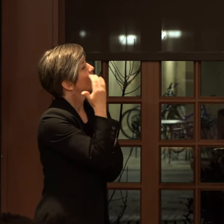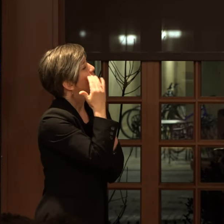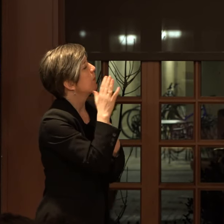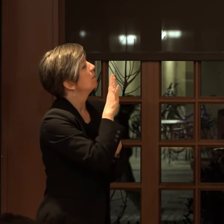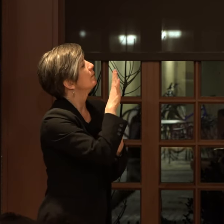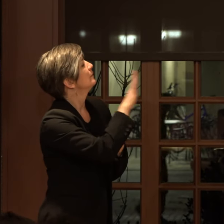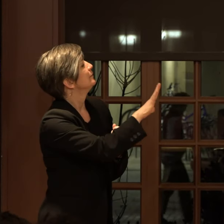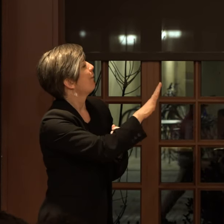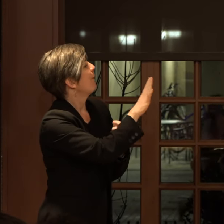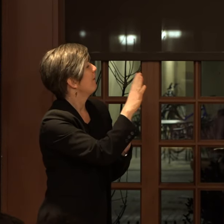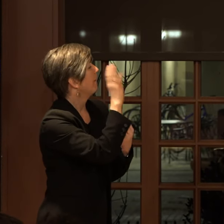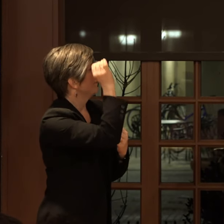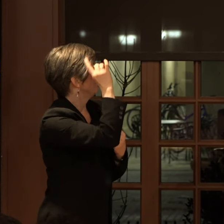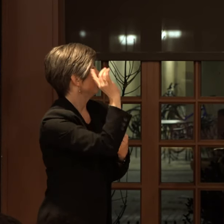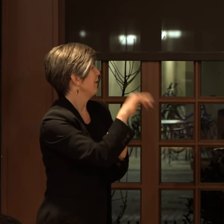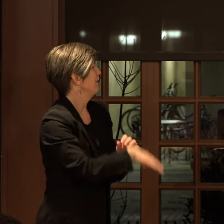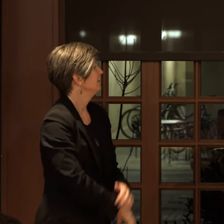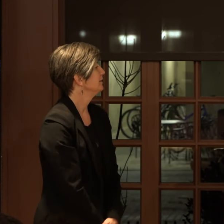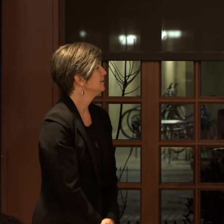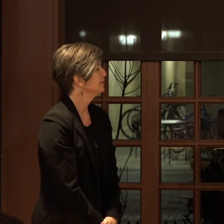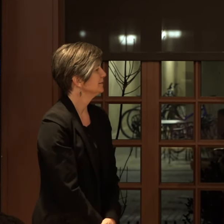what you would think about that.